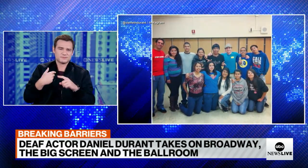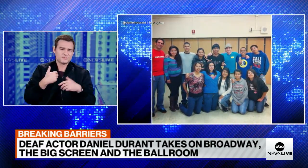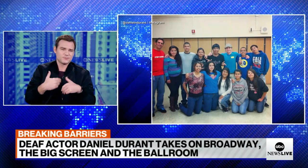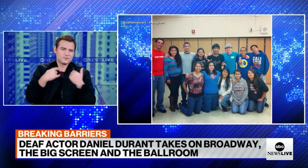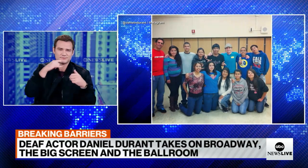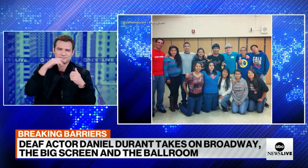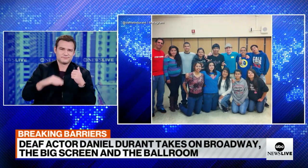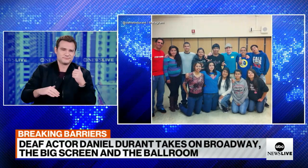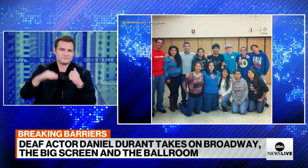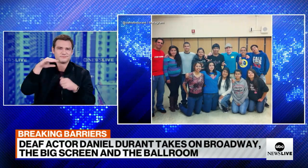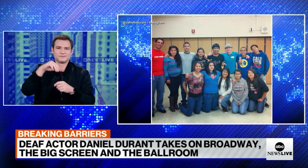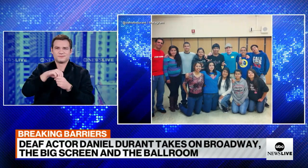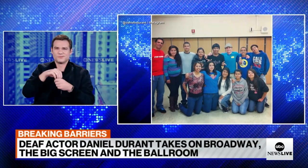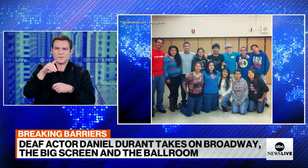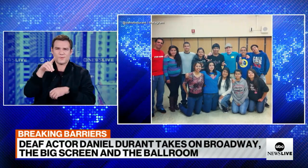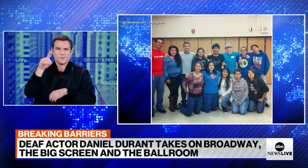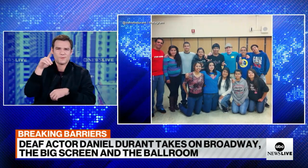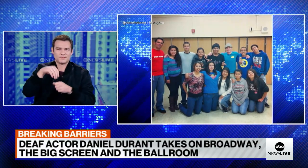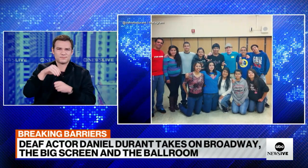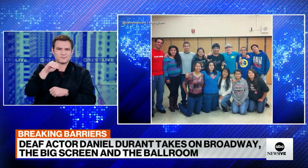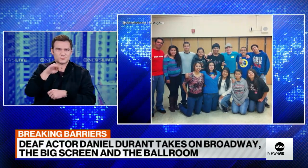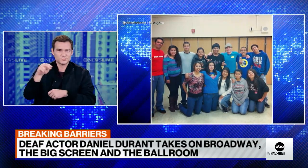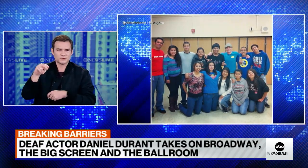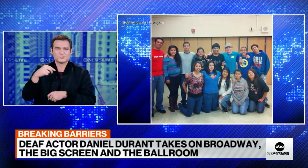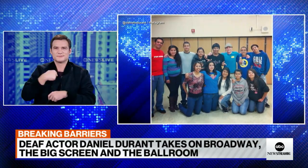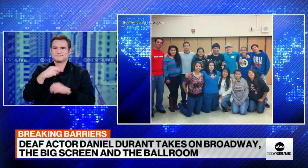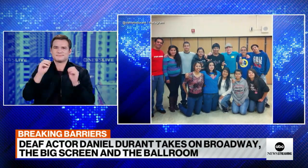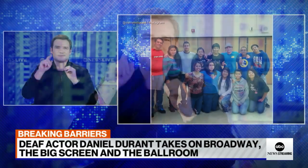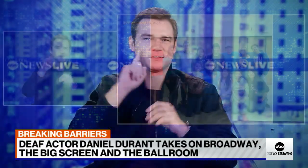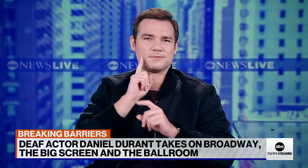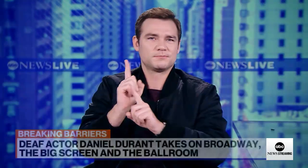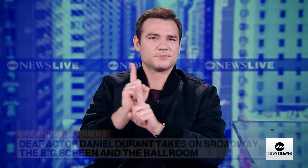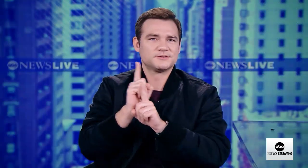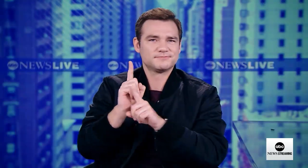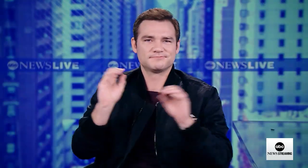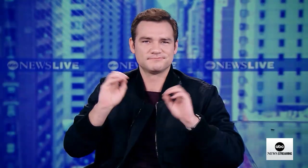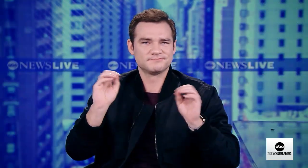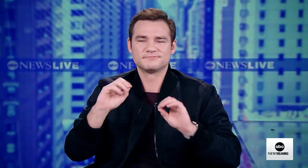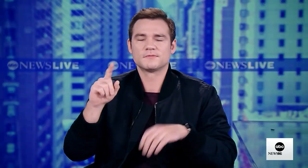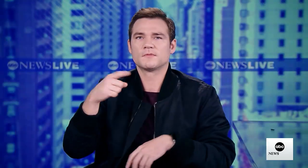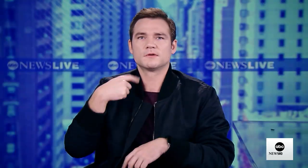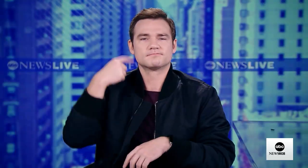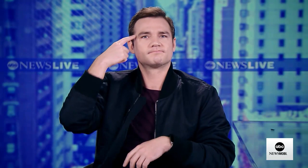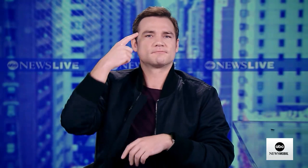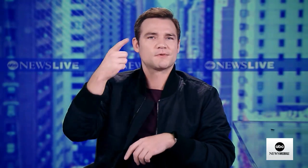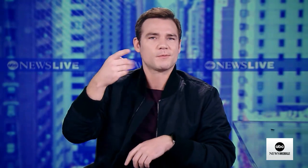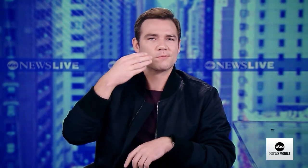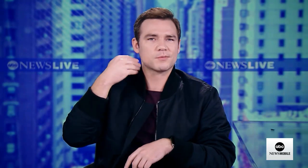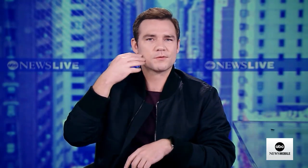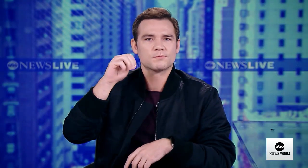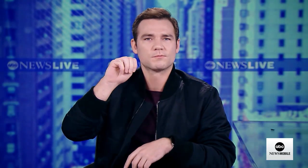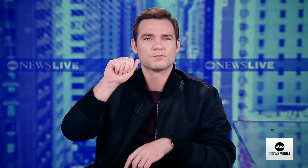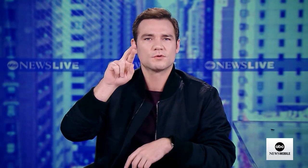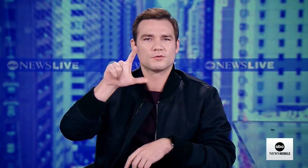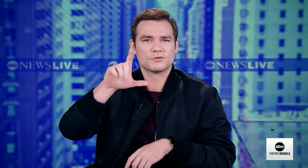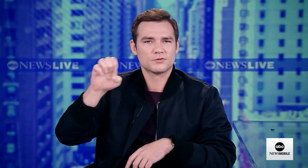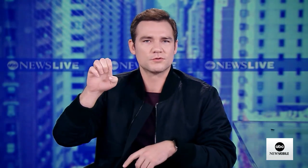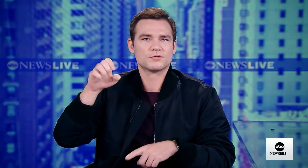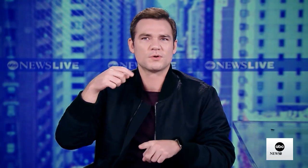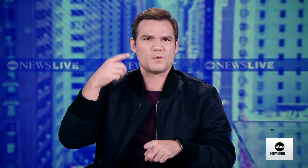looking back to myself when I was a kid, growing up in Duluth, Minnesota, I had no deaf role model or no one to look up to.